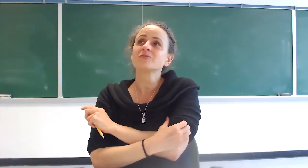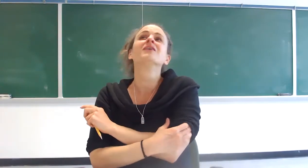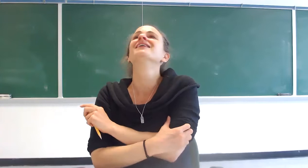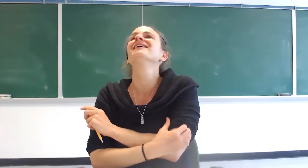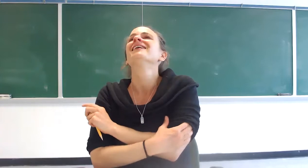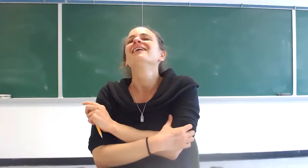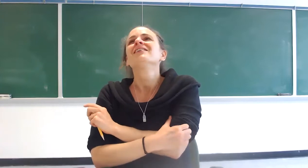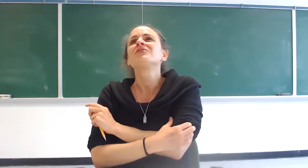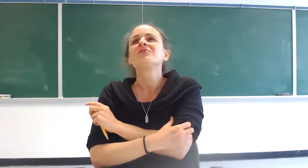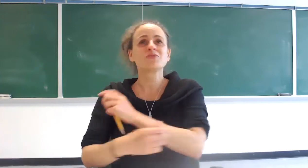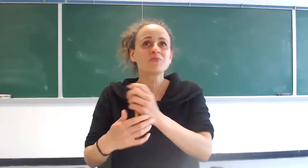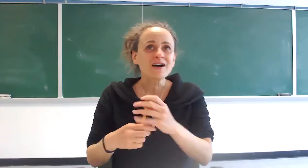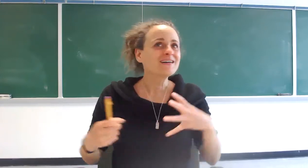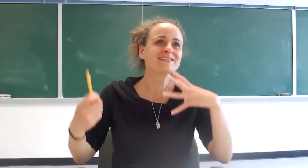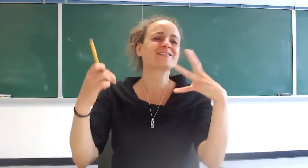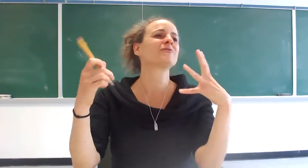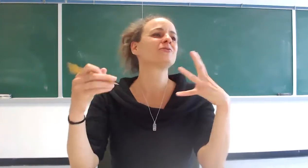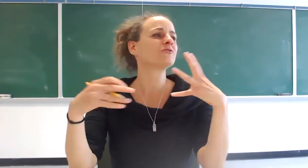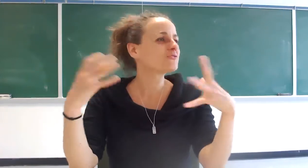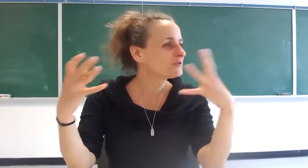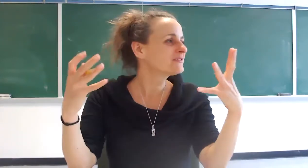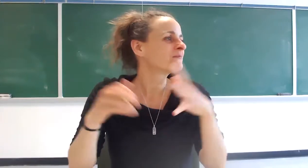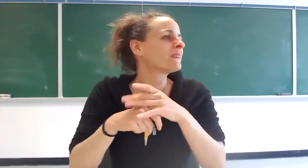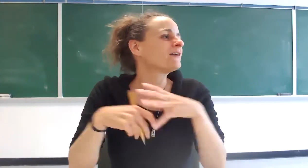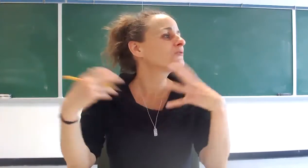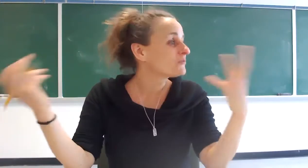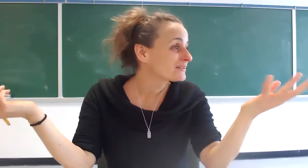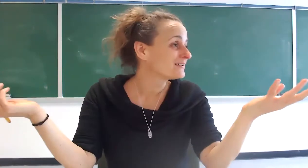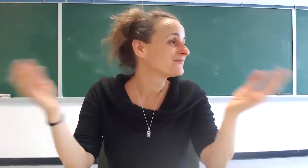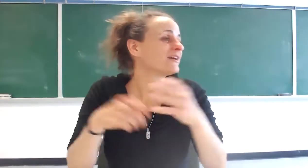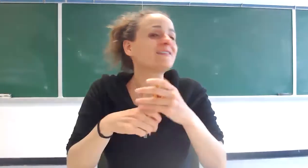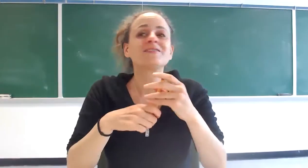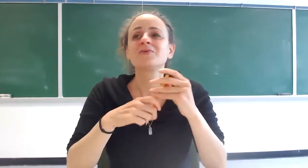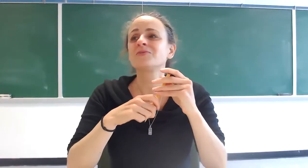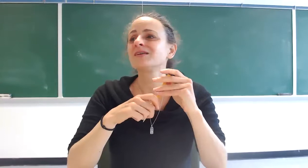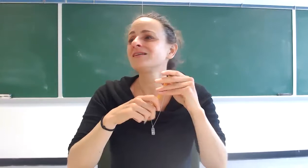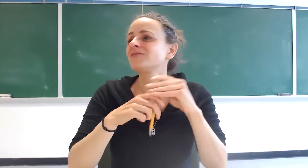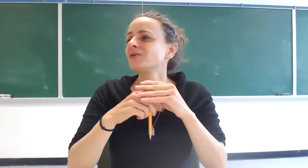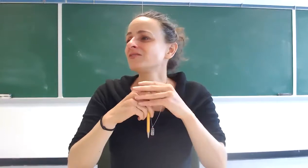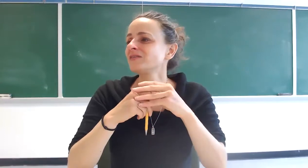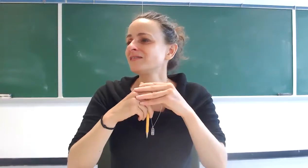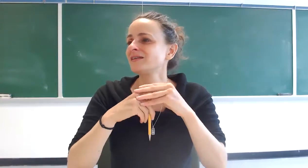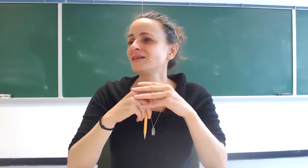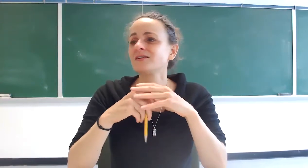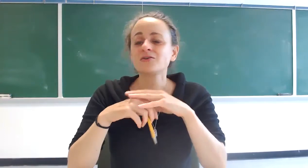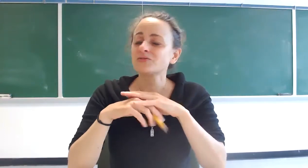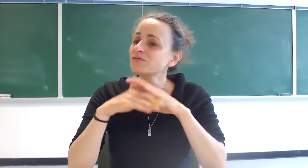to surprise to to jolt and to awaken right so really if you're interested in in a different